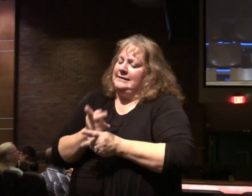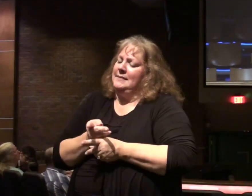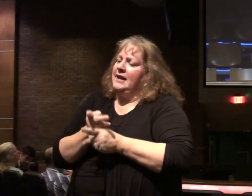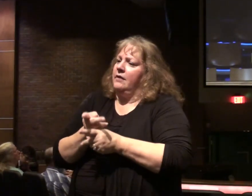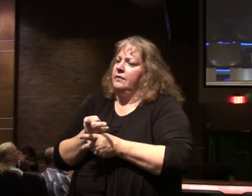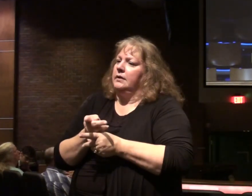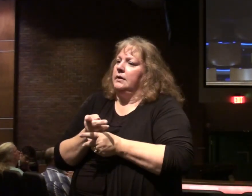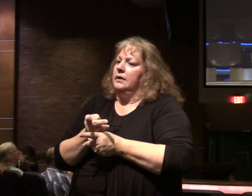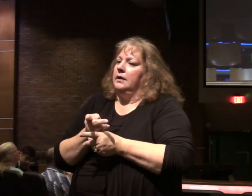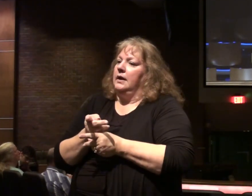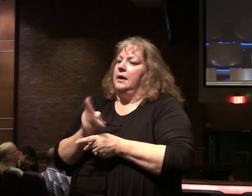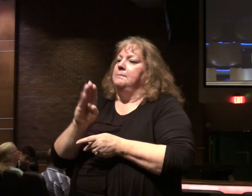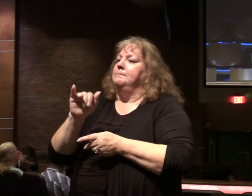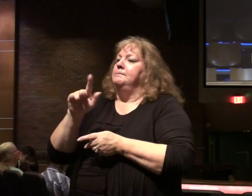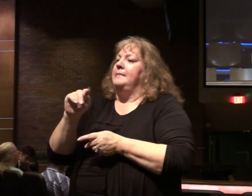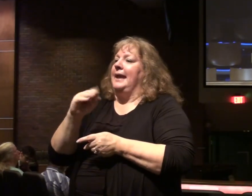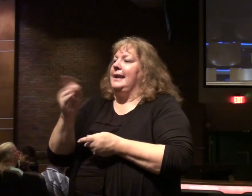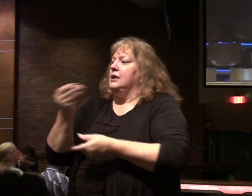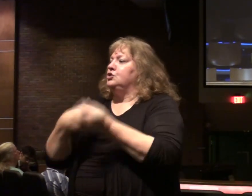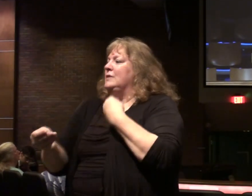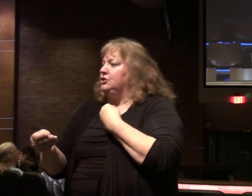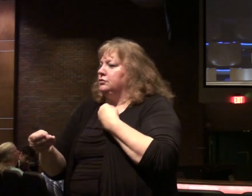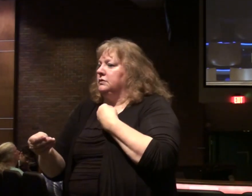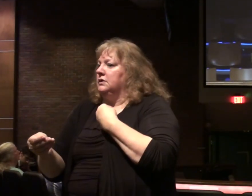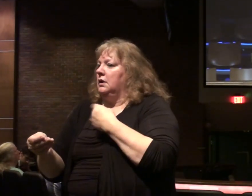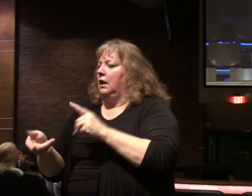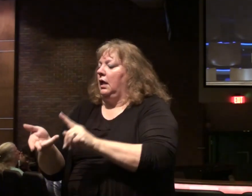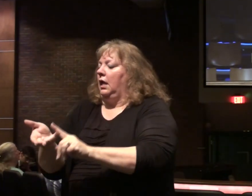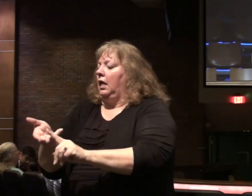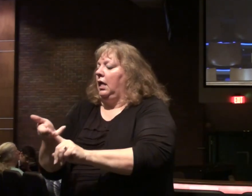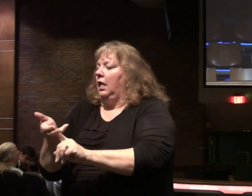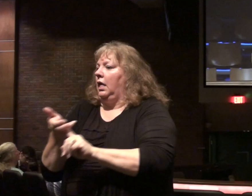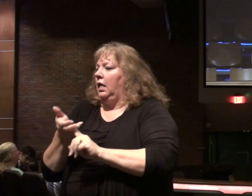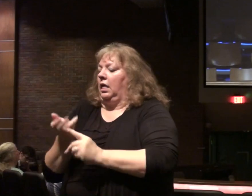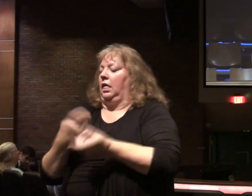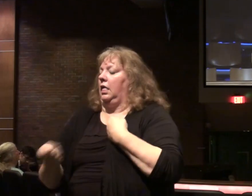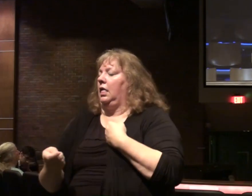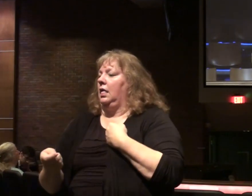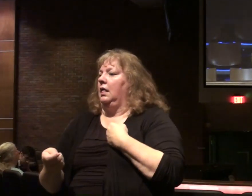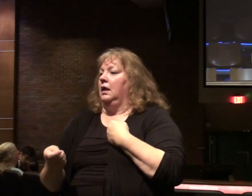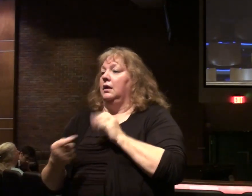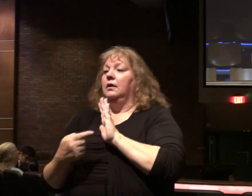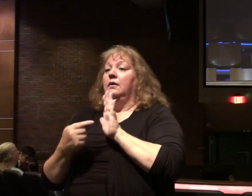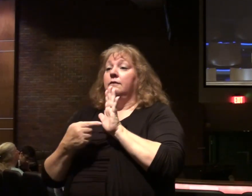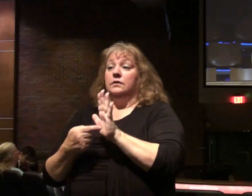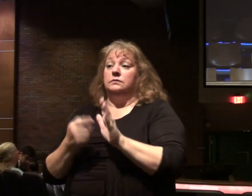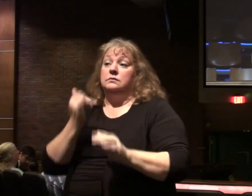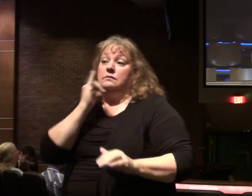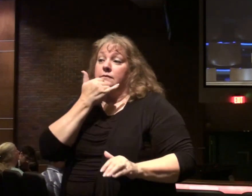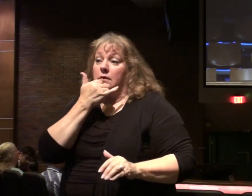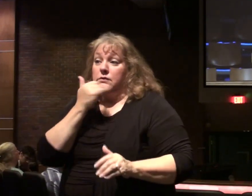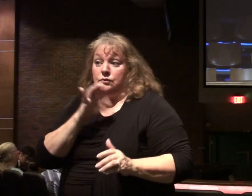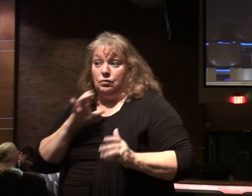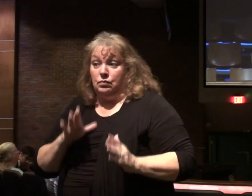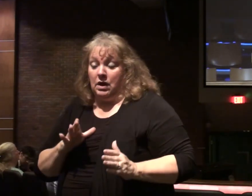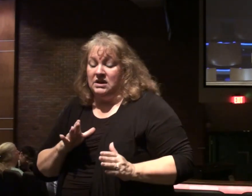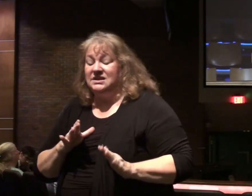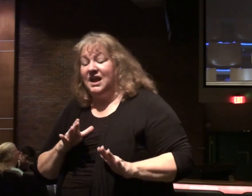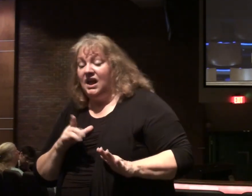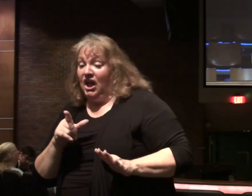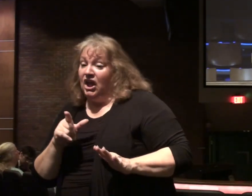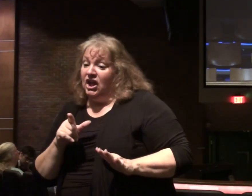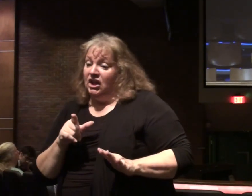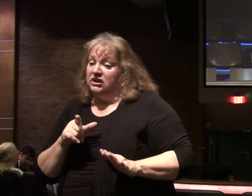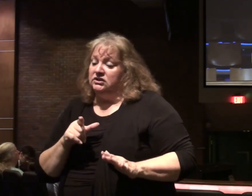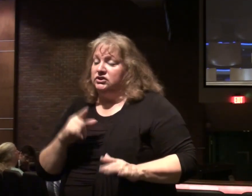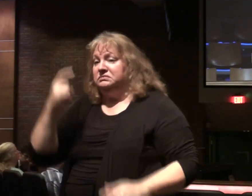we don't baby-switch people. We don't do the person any favor by presenting a false Christ, saying, well, yeah,